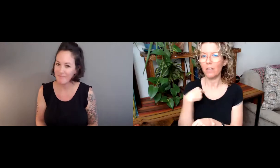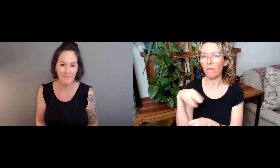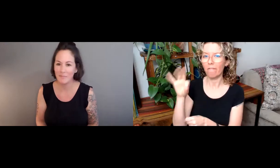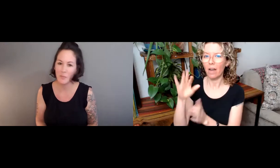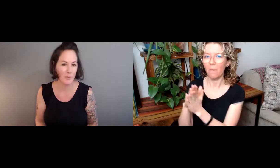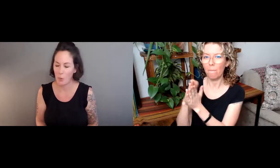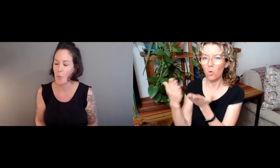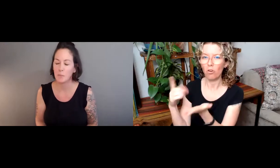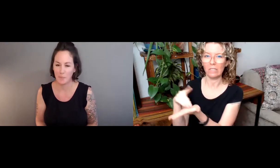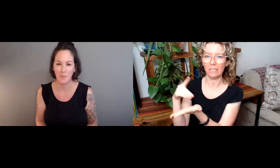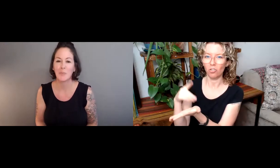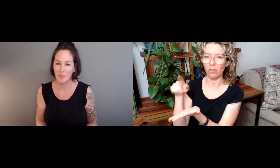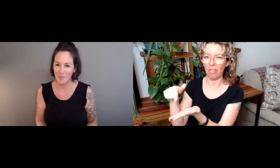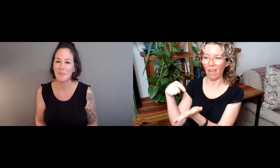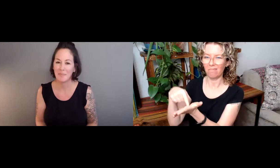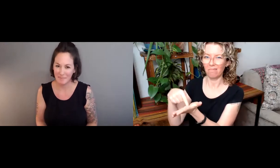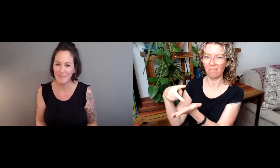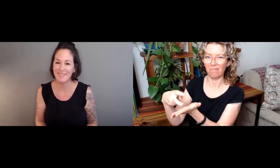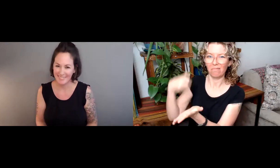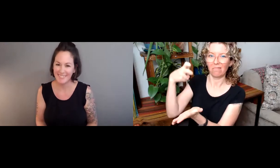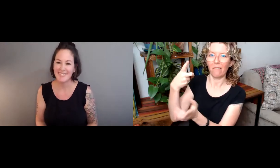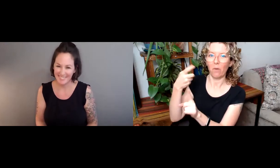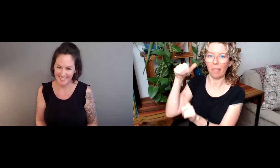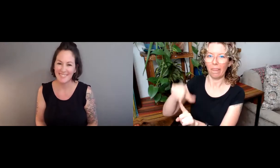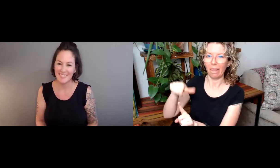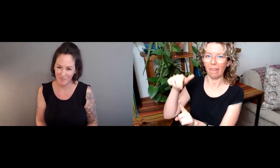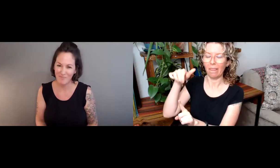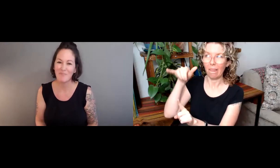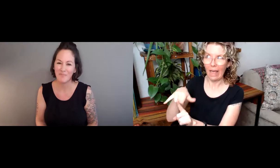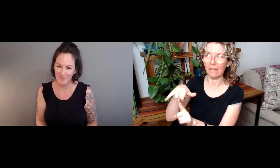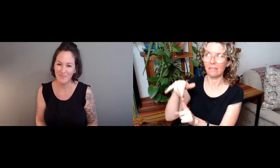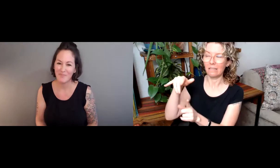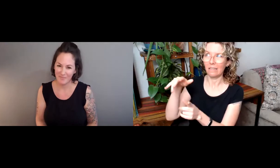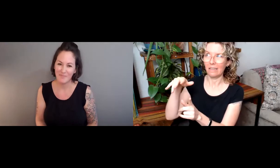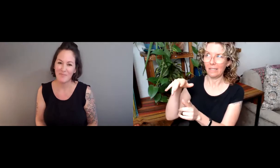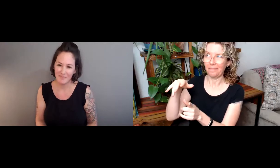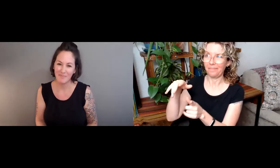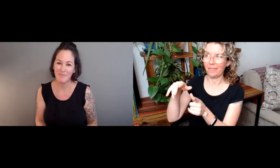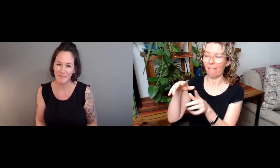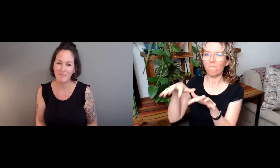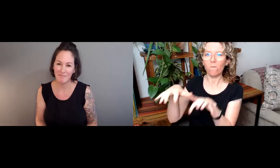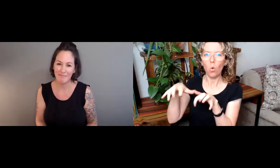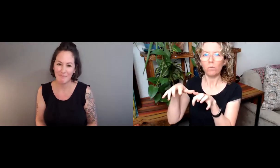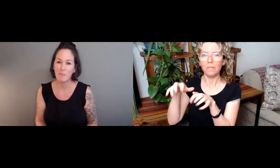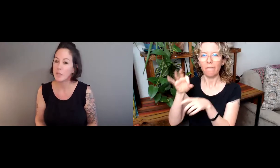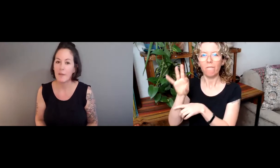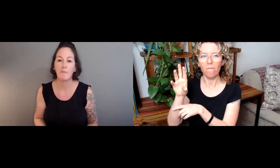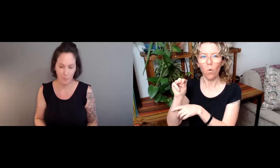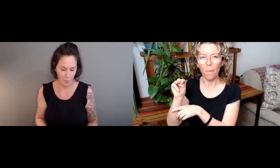I'm using it. It's not something that's found in a book that's static, that you can take from a dictionary.